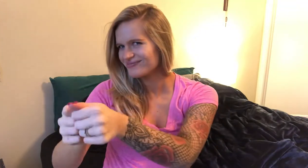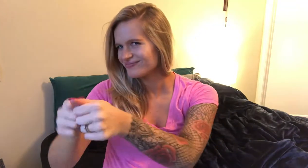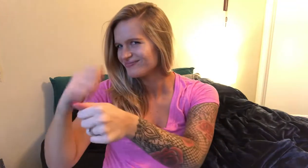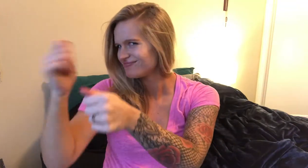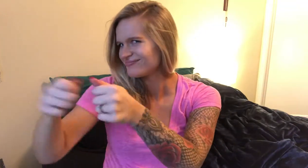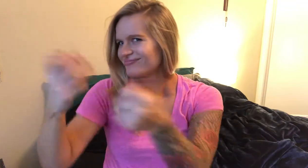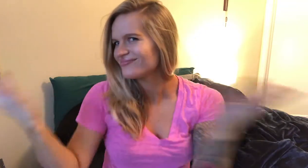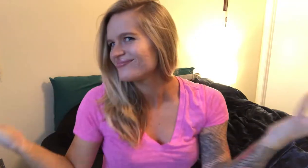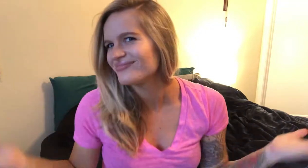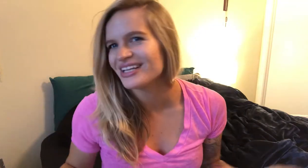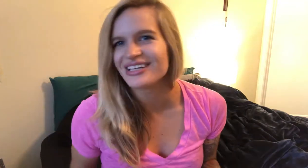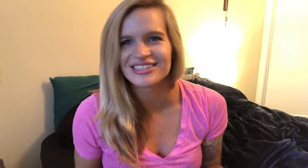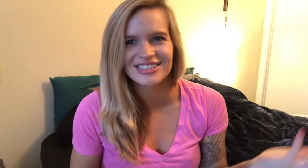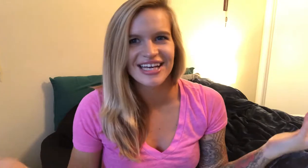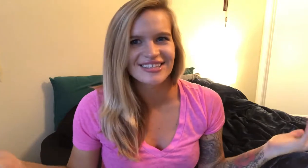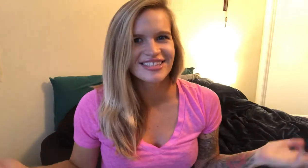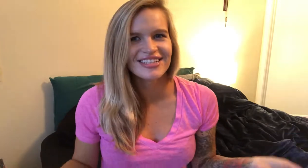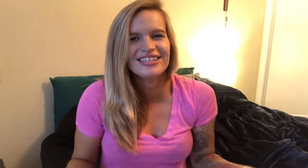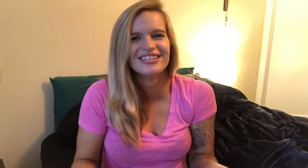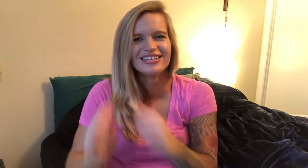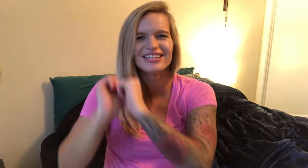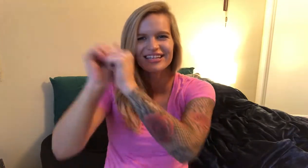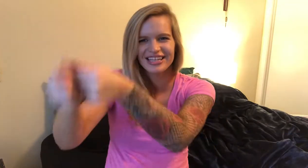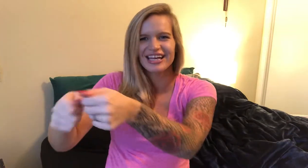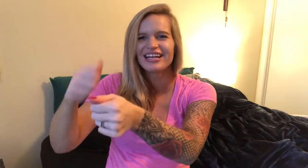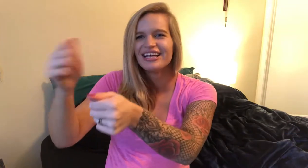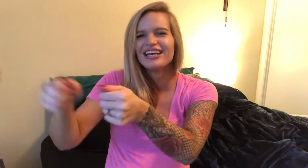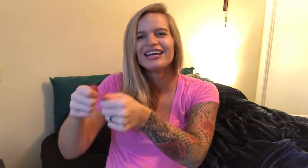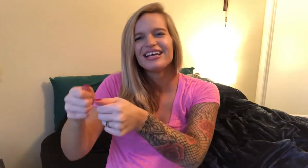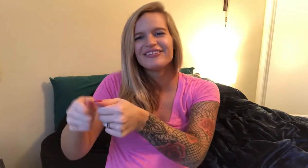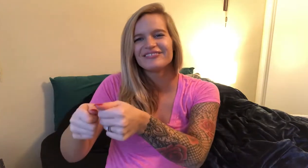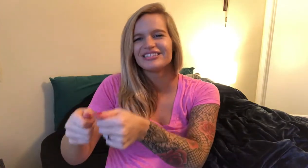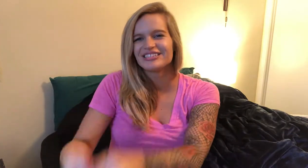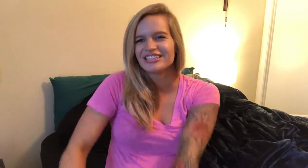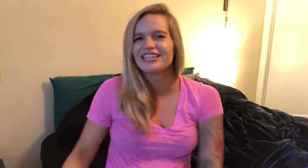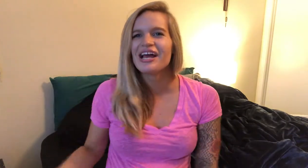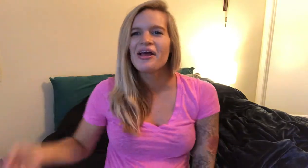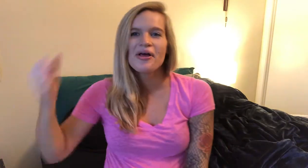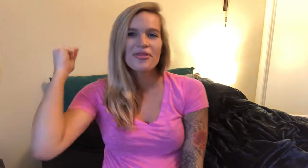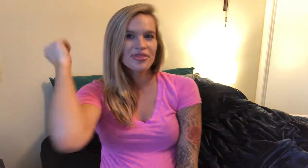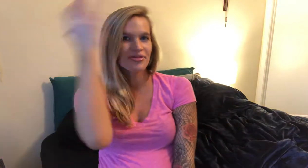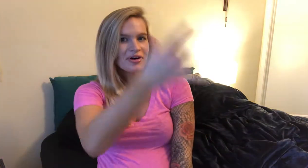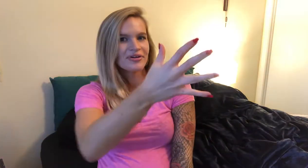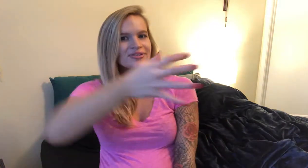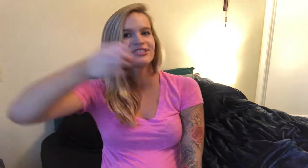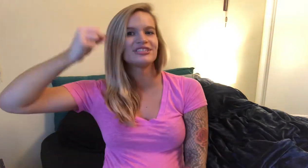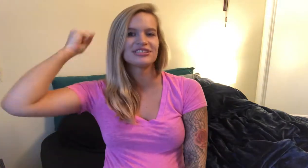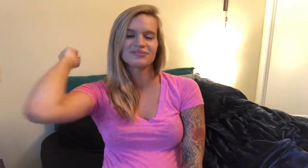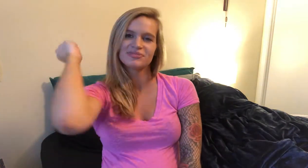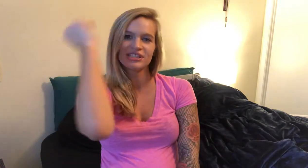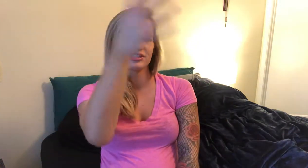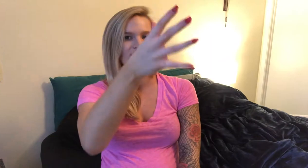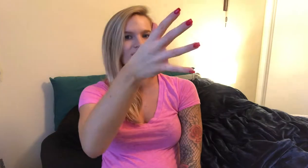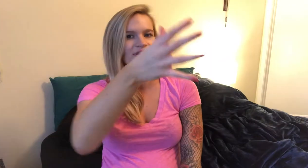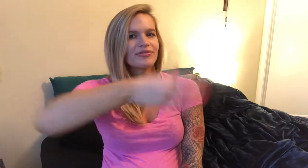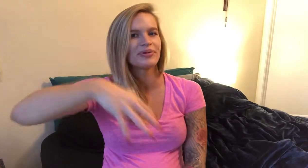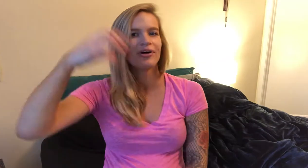I think it's just casting like that fishing throw so just pretend you're throwing a football